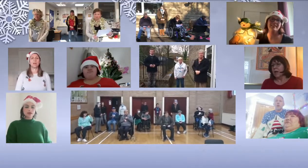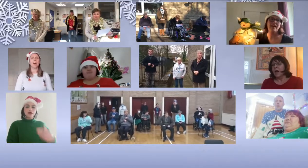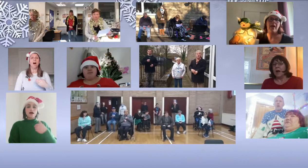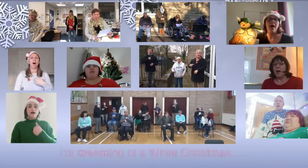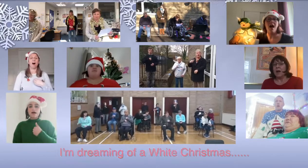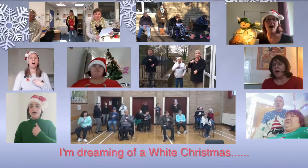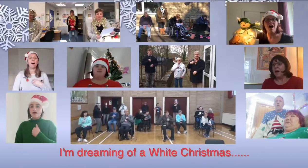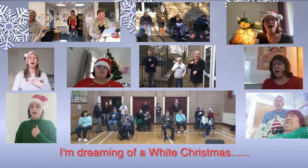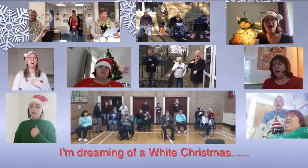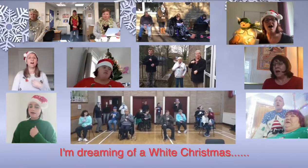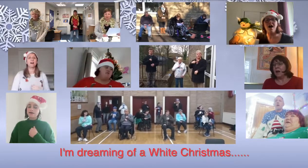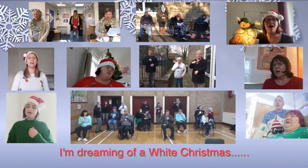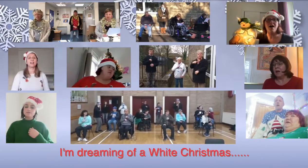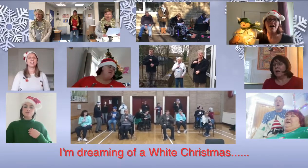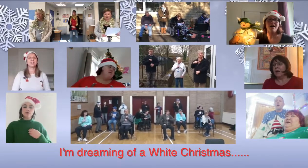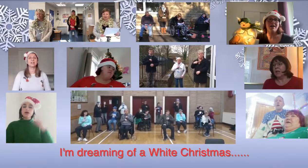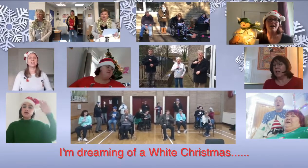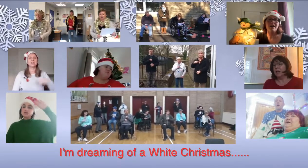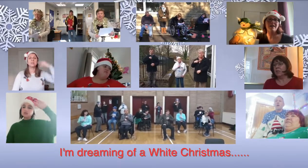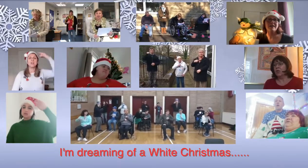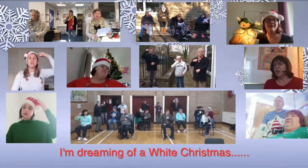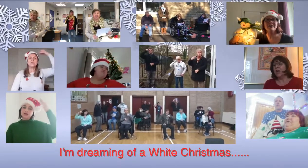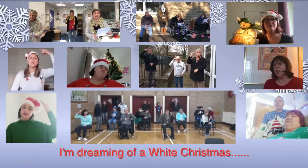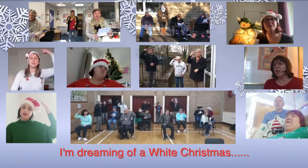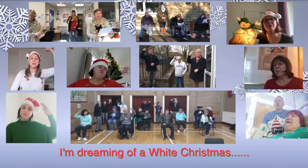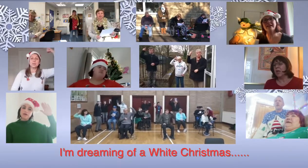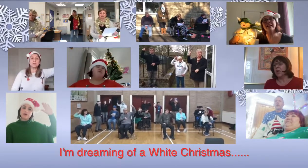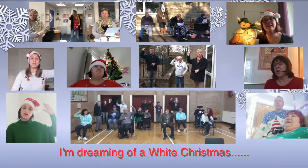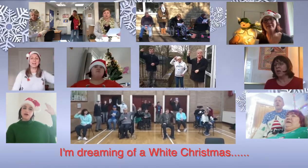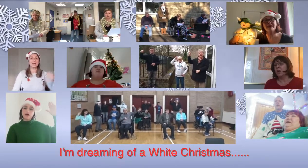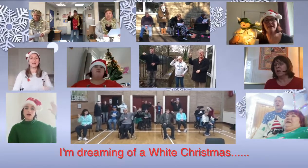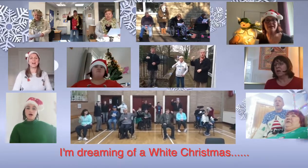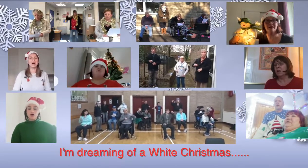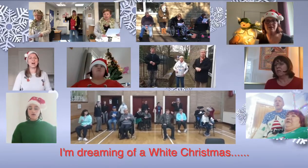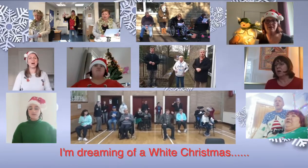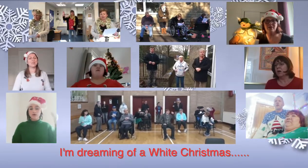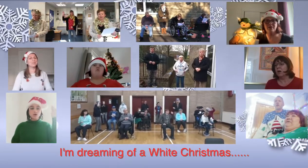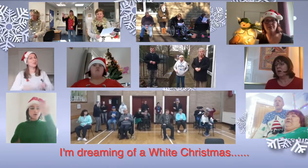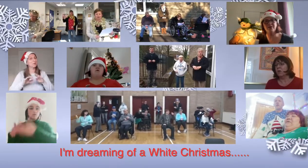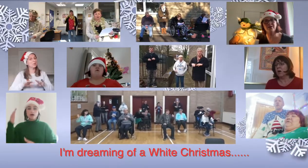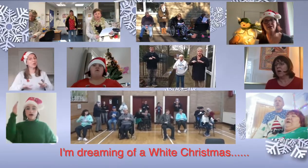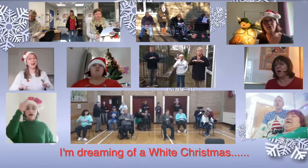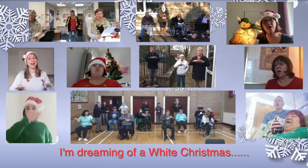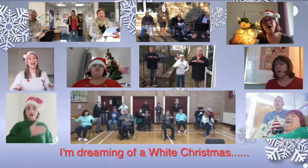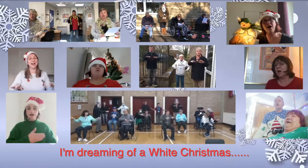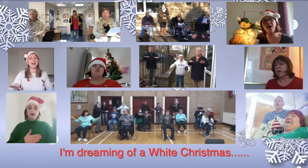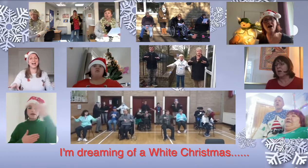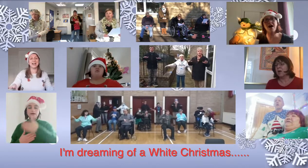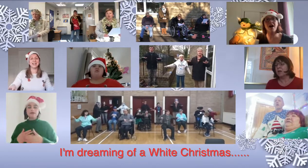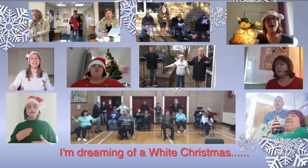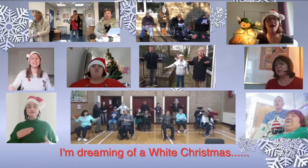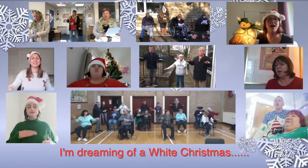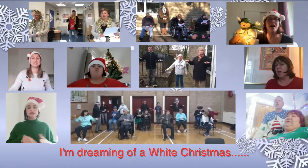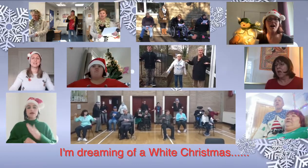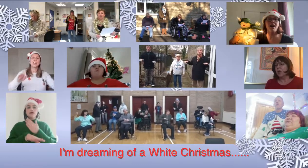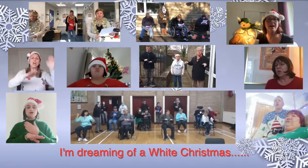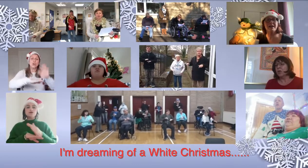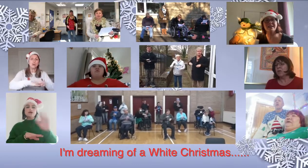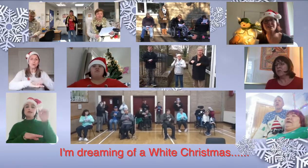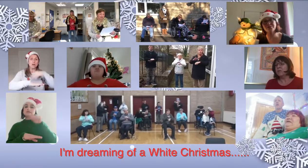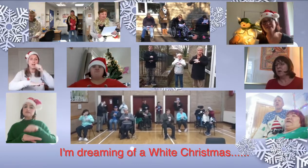Oh, I'm dreaming of a world